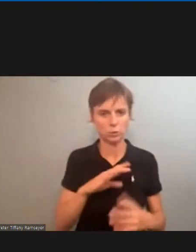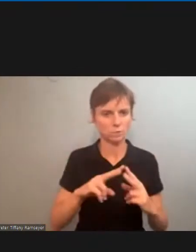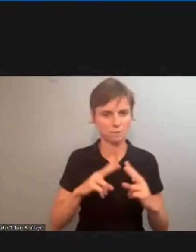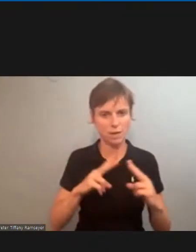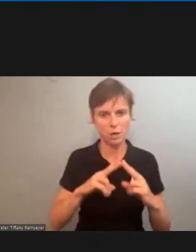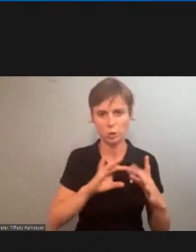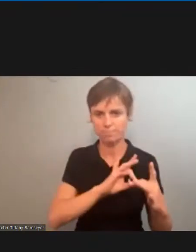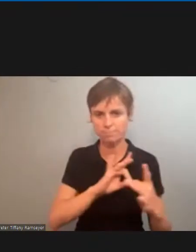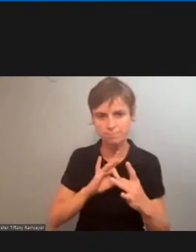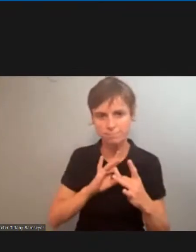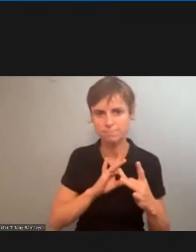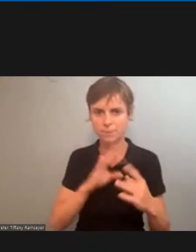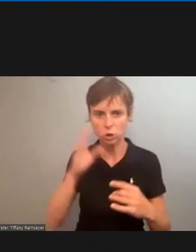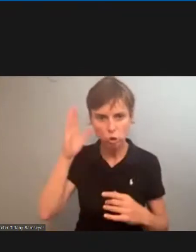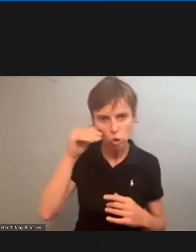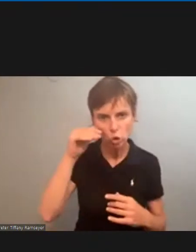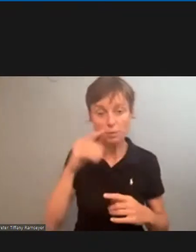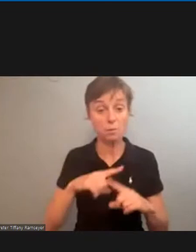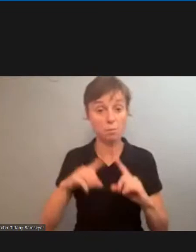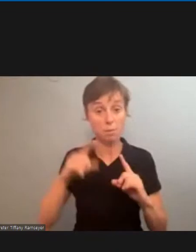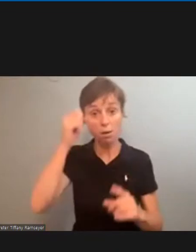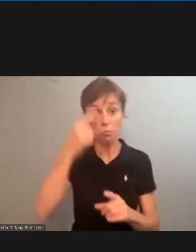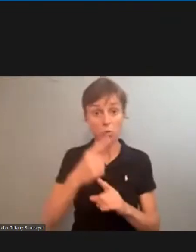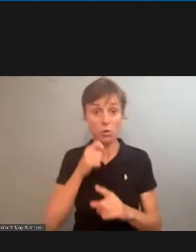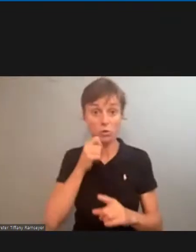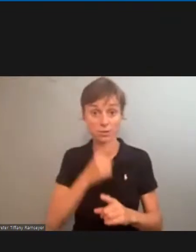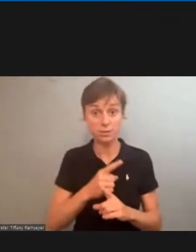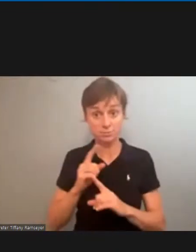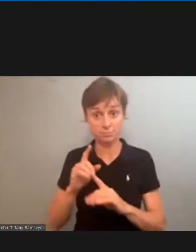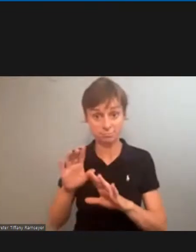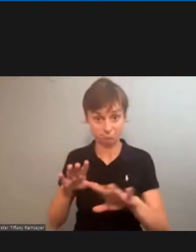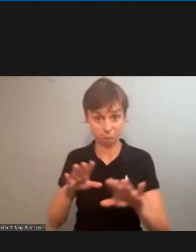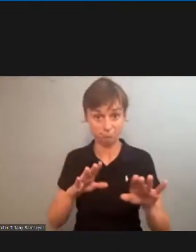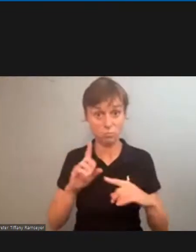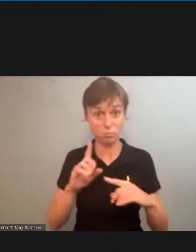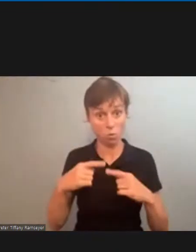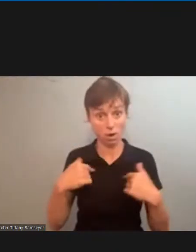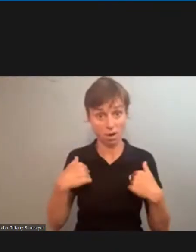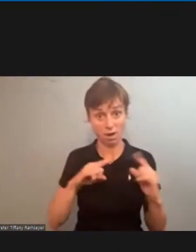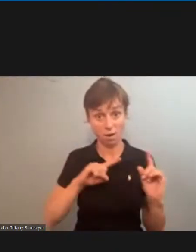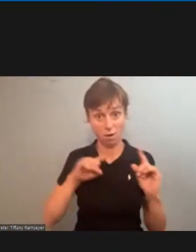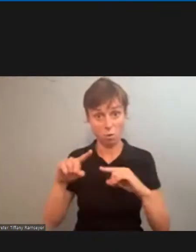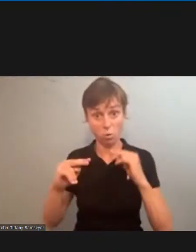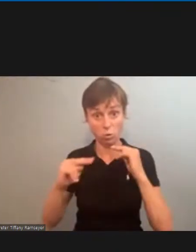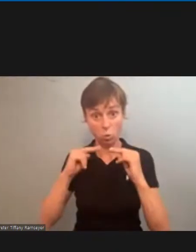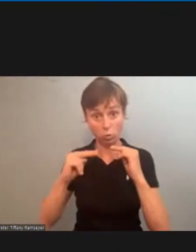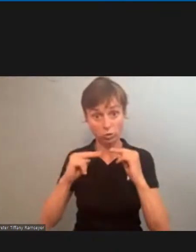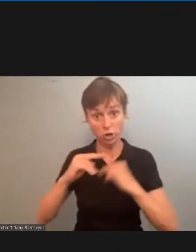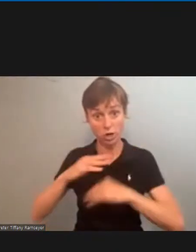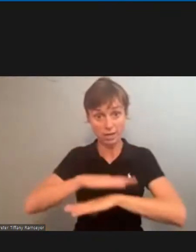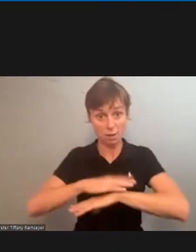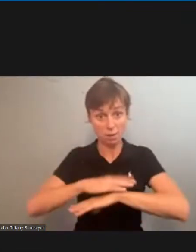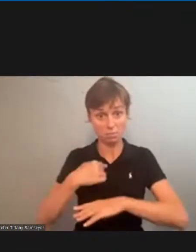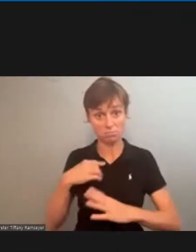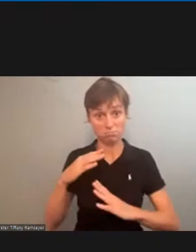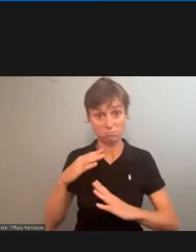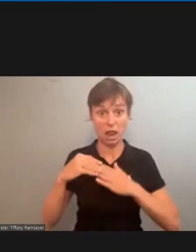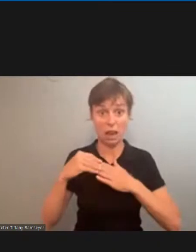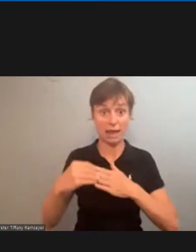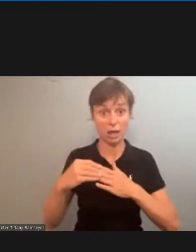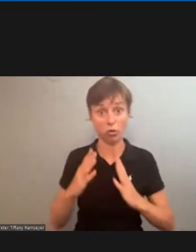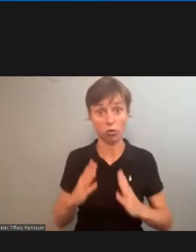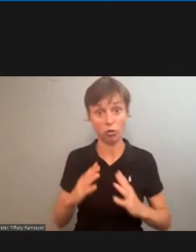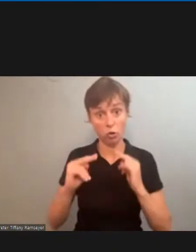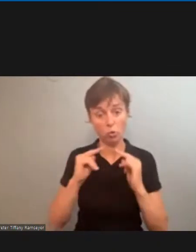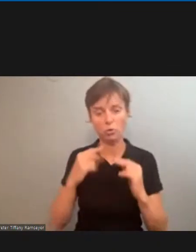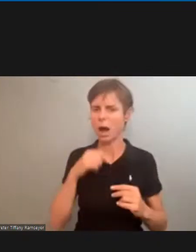determined but brothers and sisters when i'm at the negotiating table as the lead negotiator i'm really not